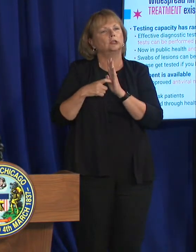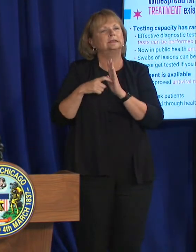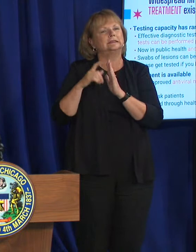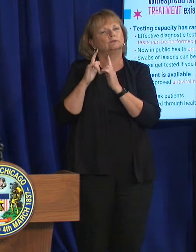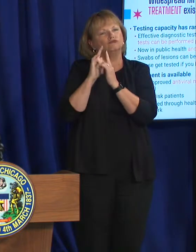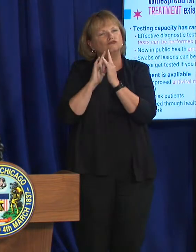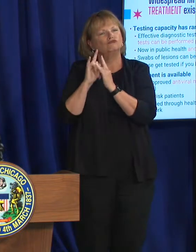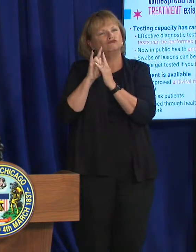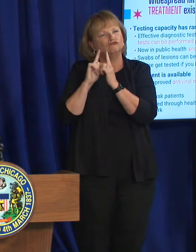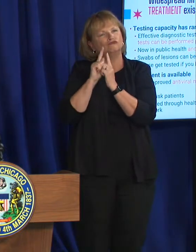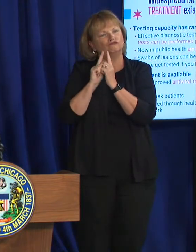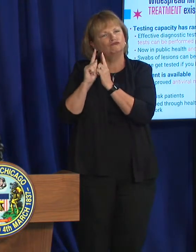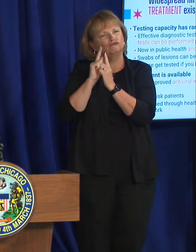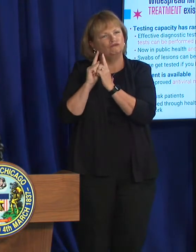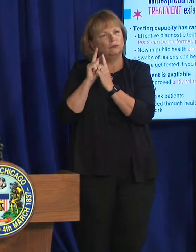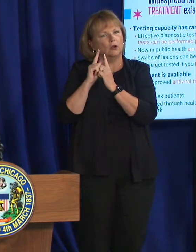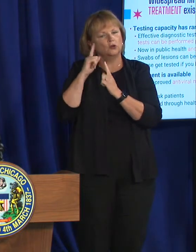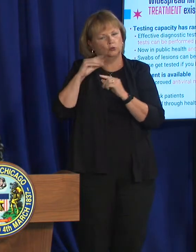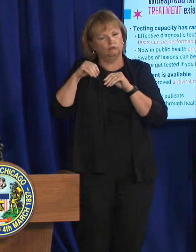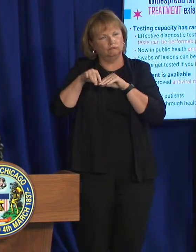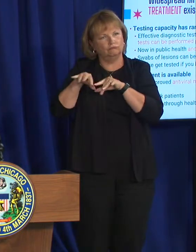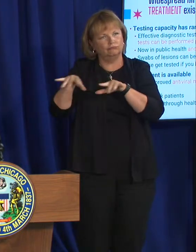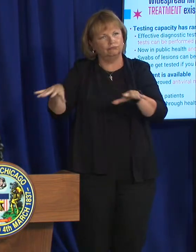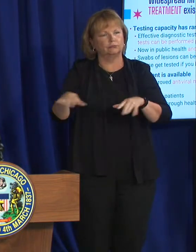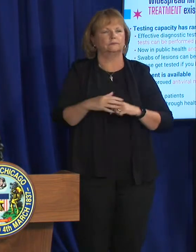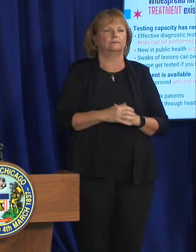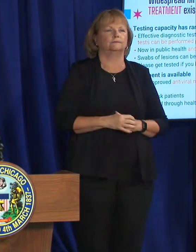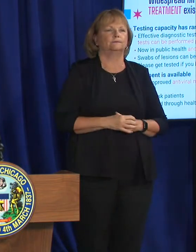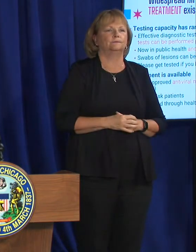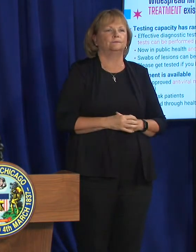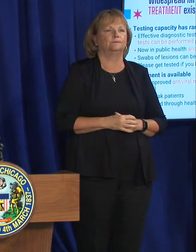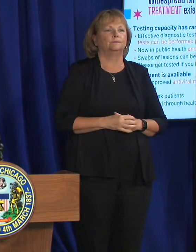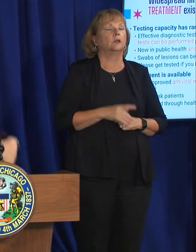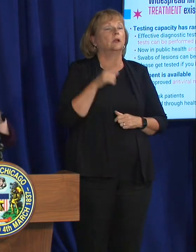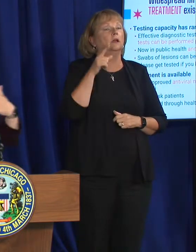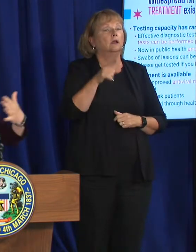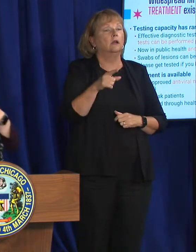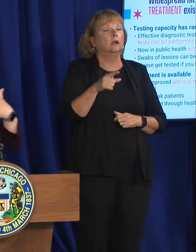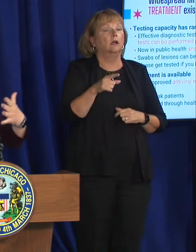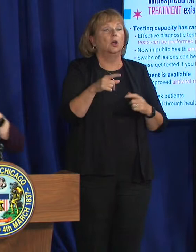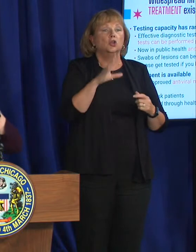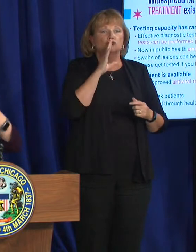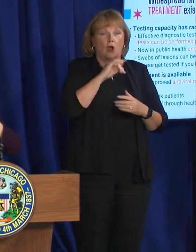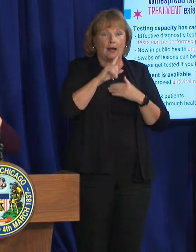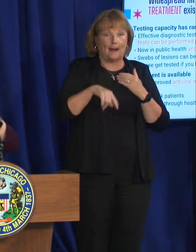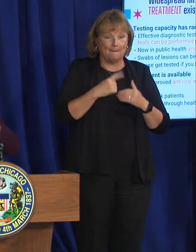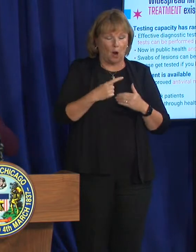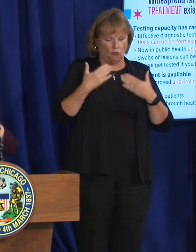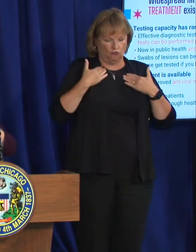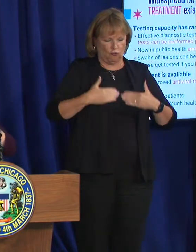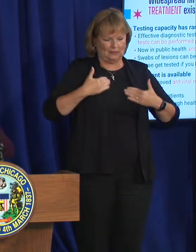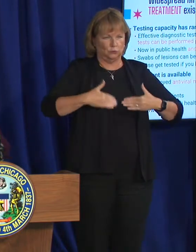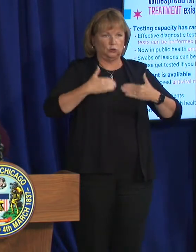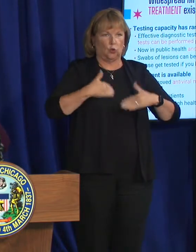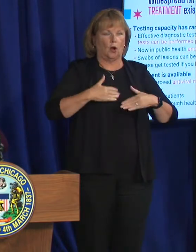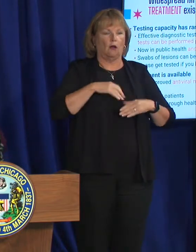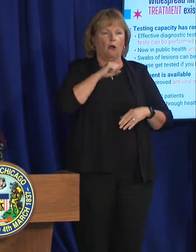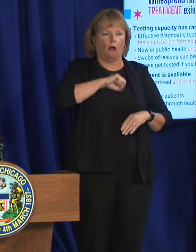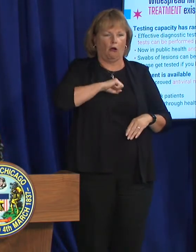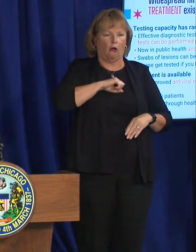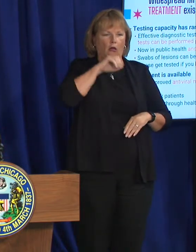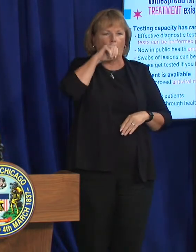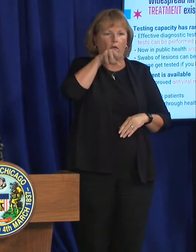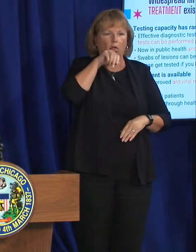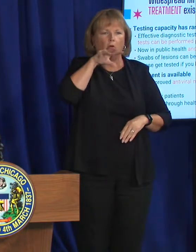contact. To give you a sense of this, there's been a lot of attention on the concern for respiratory spread. When